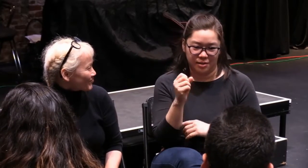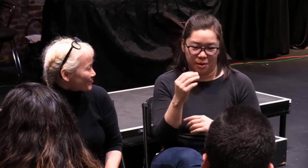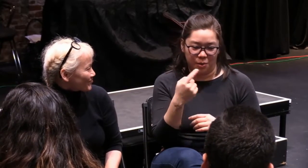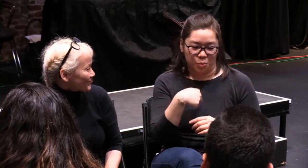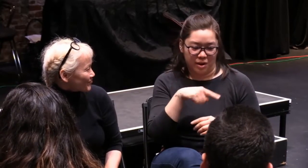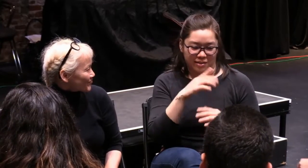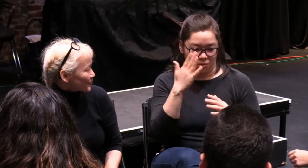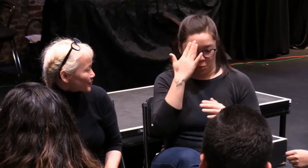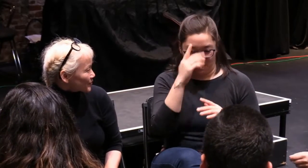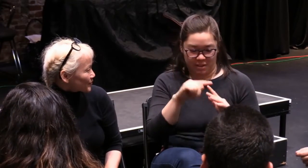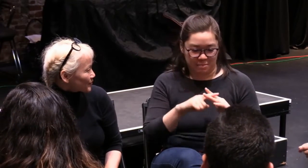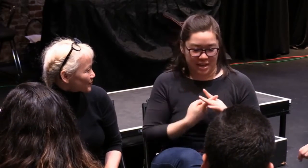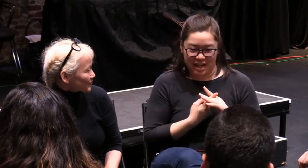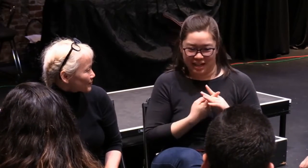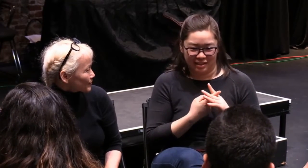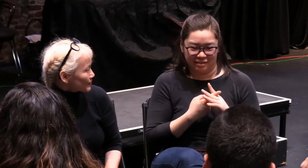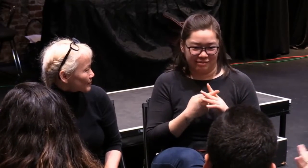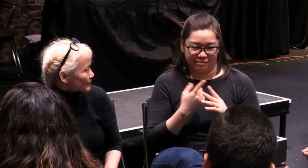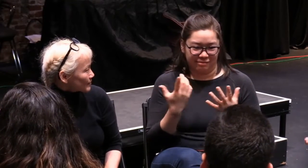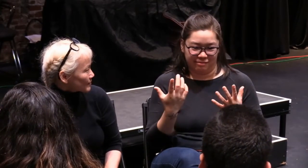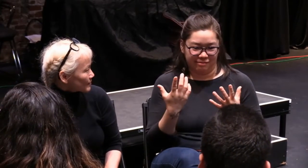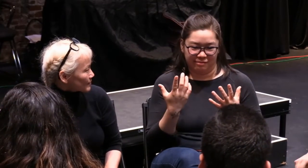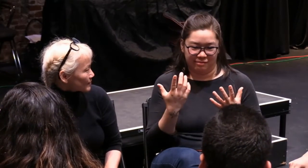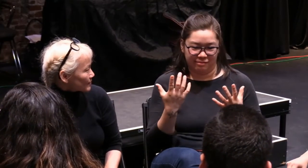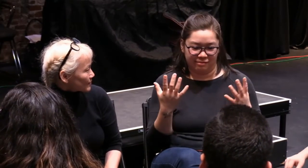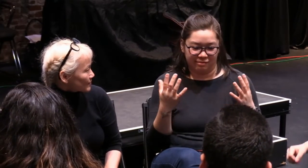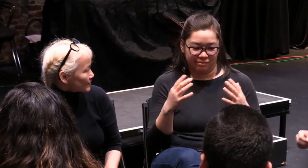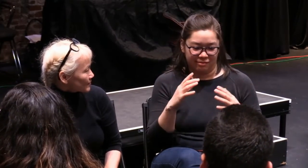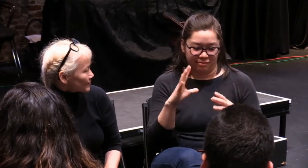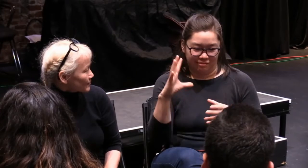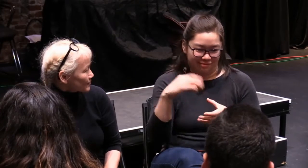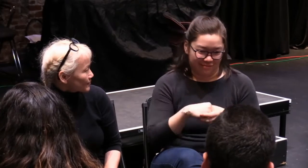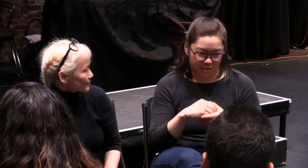I'm blessed to be one of the co-founders of Deaf Spotlight.